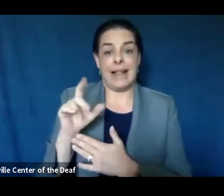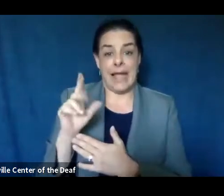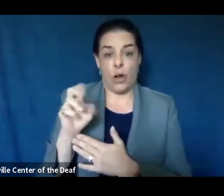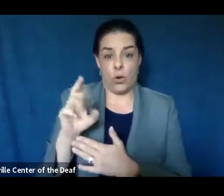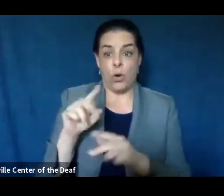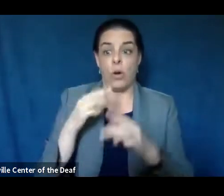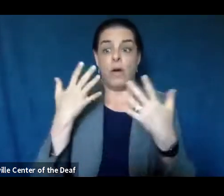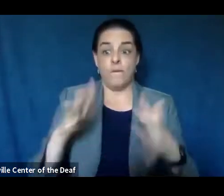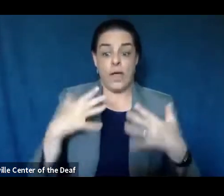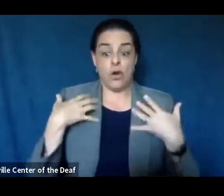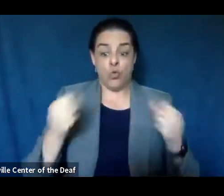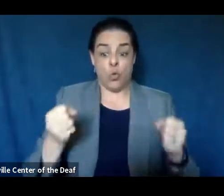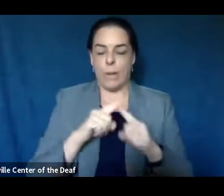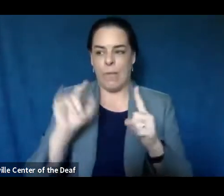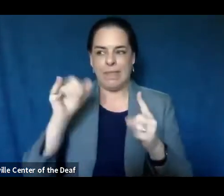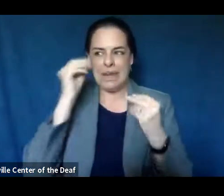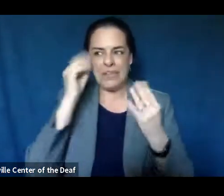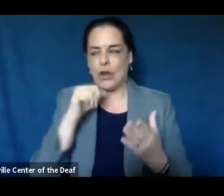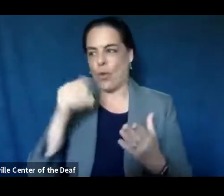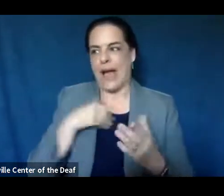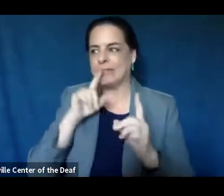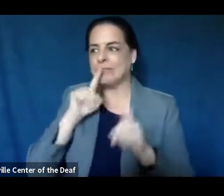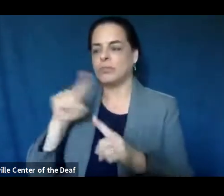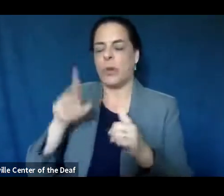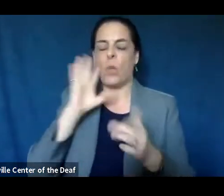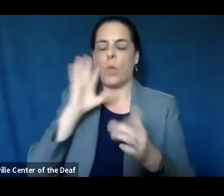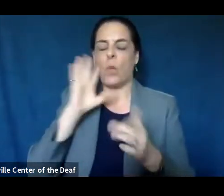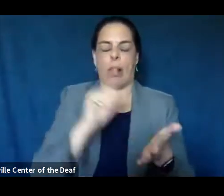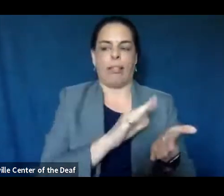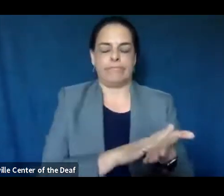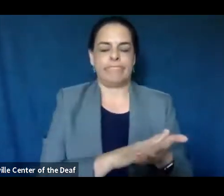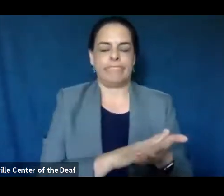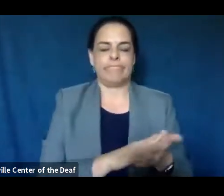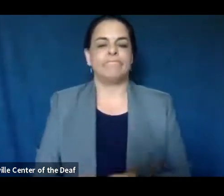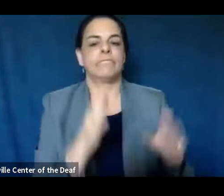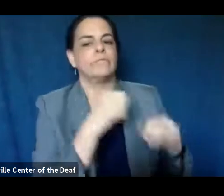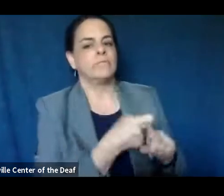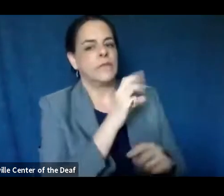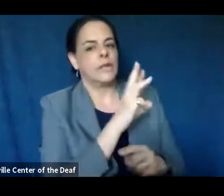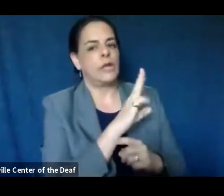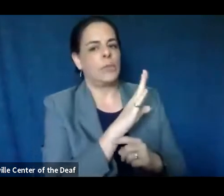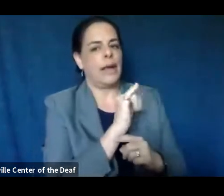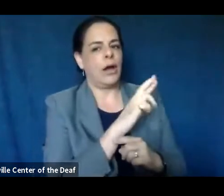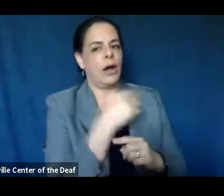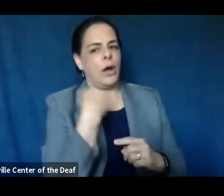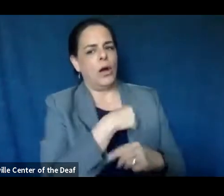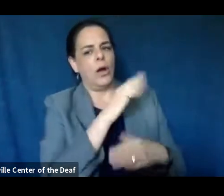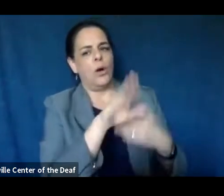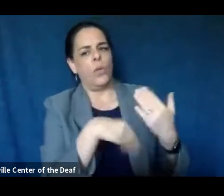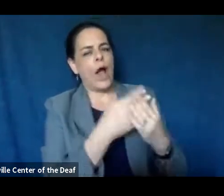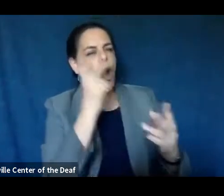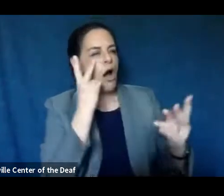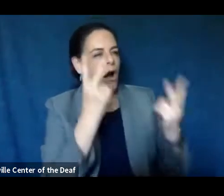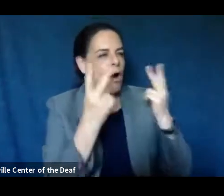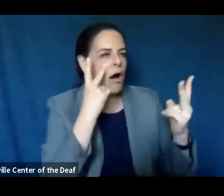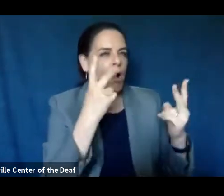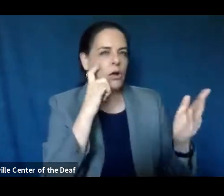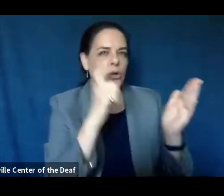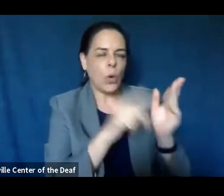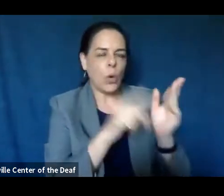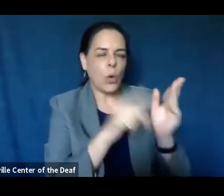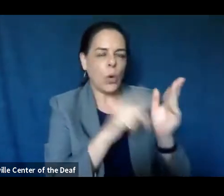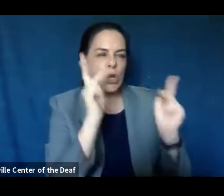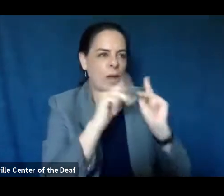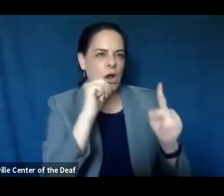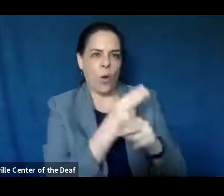that information to report today. We'll take a note over there. From WBIR, we all observed people not wearing masks this weekend